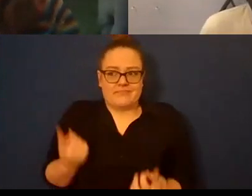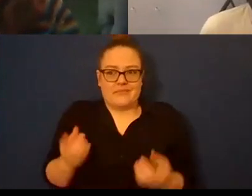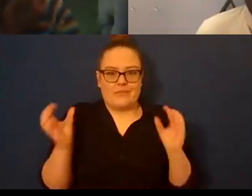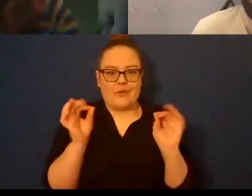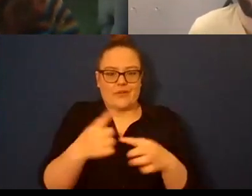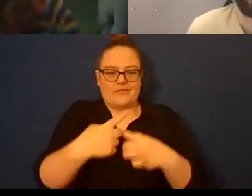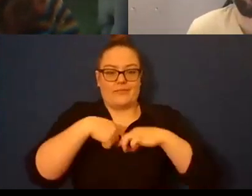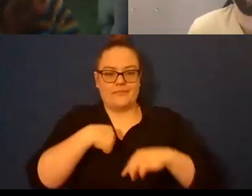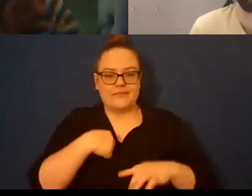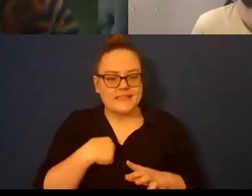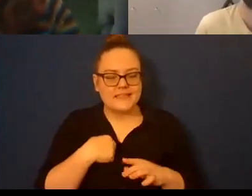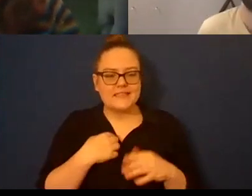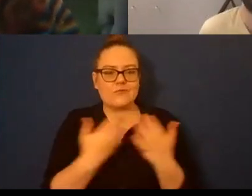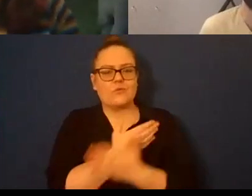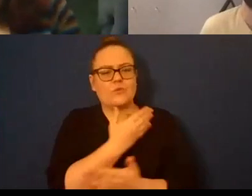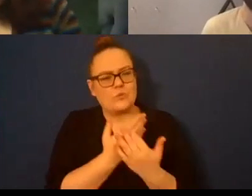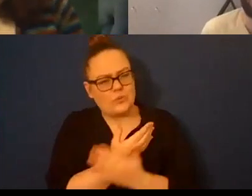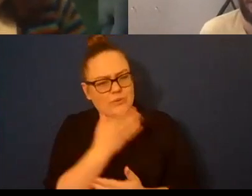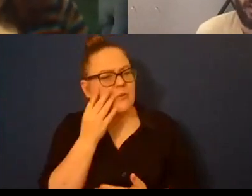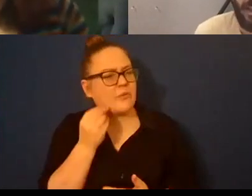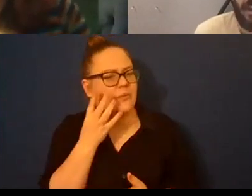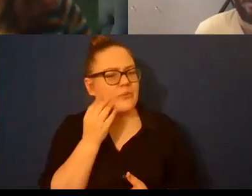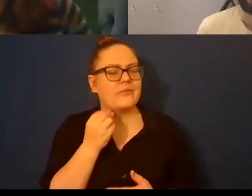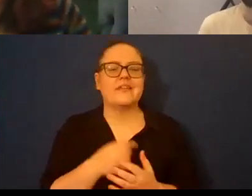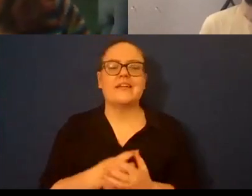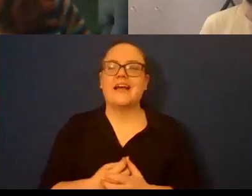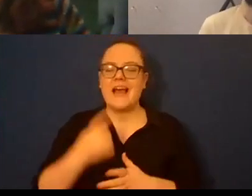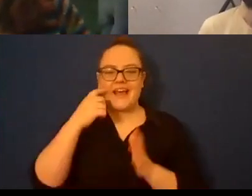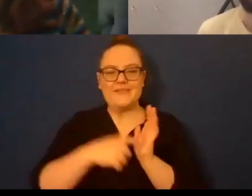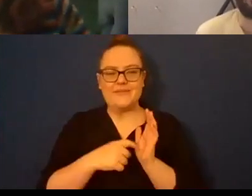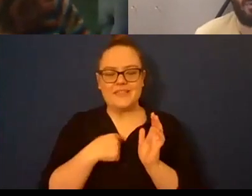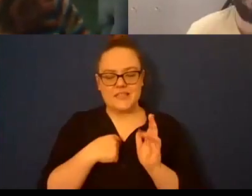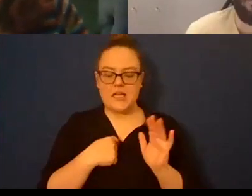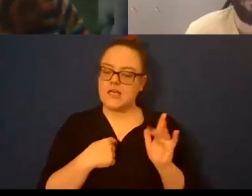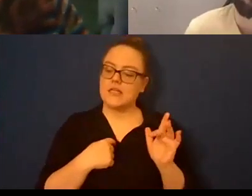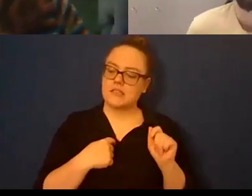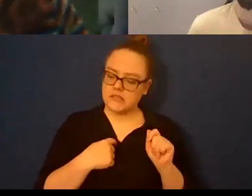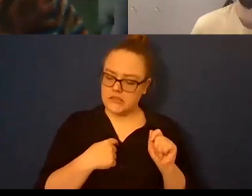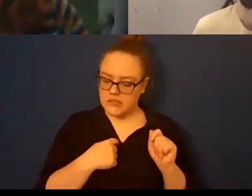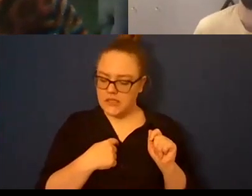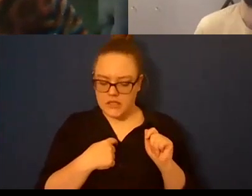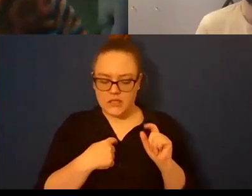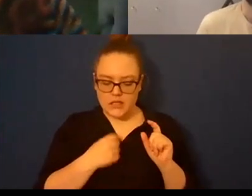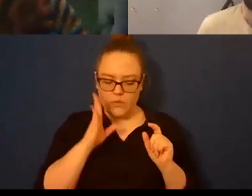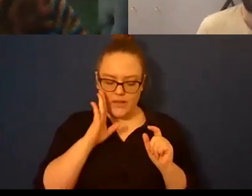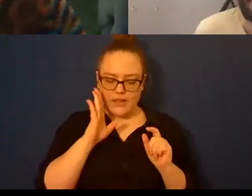and and so I found that I began to go to you know where um that first